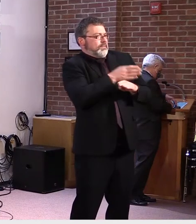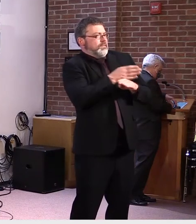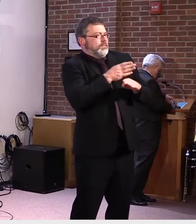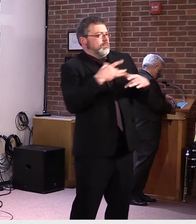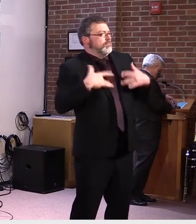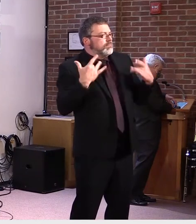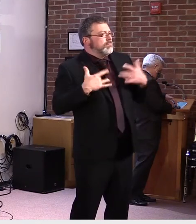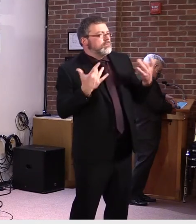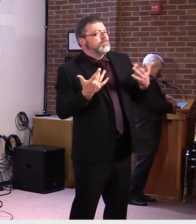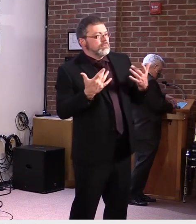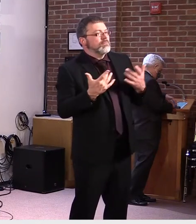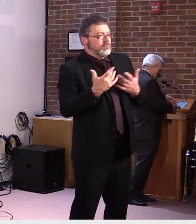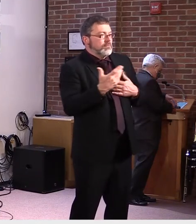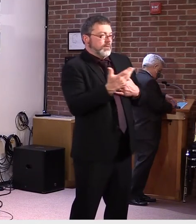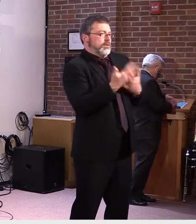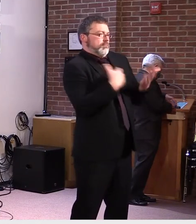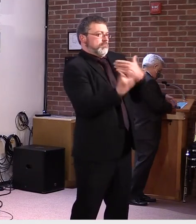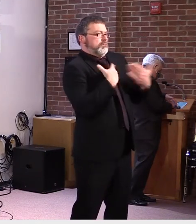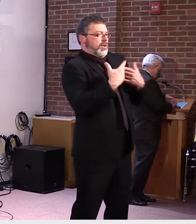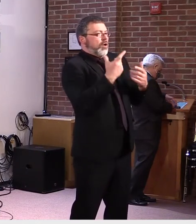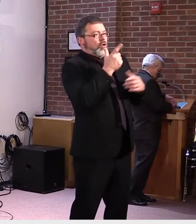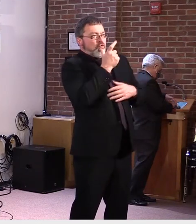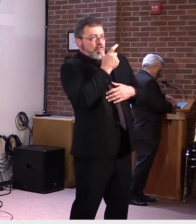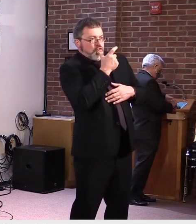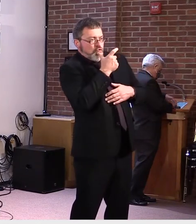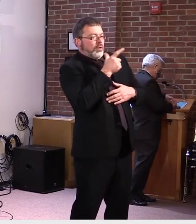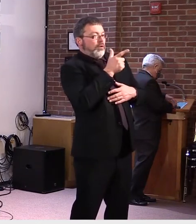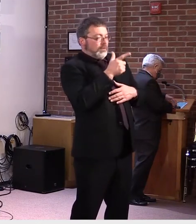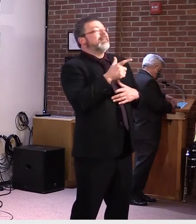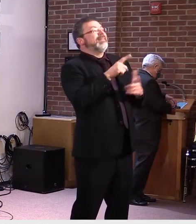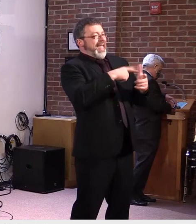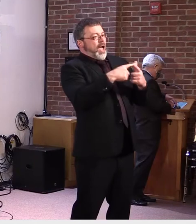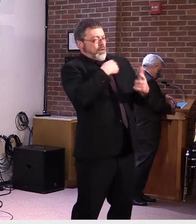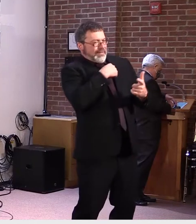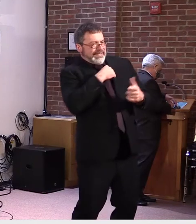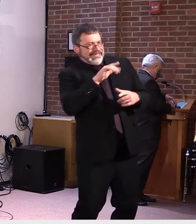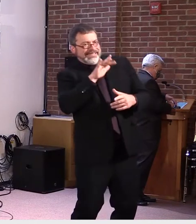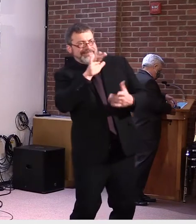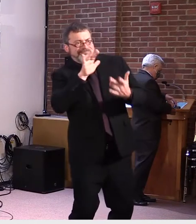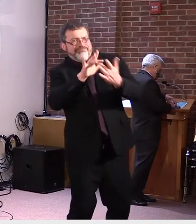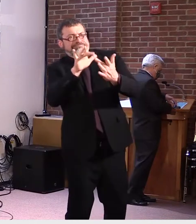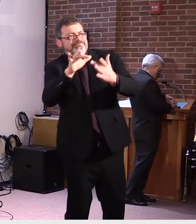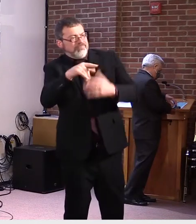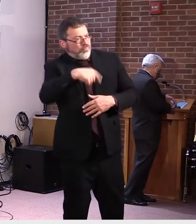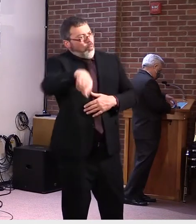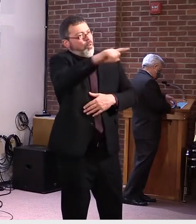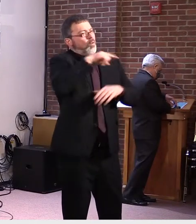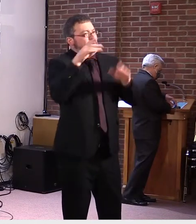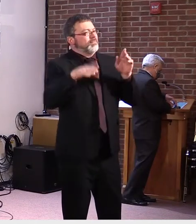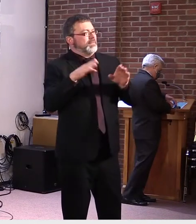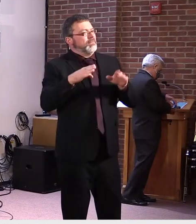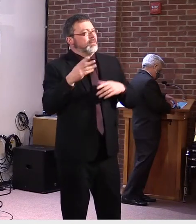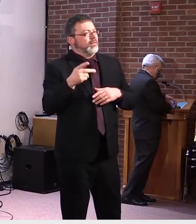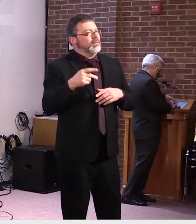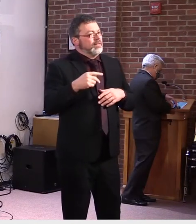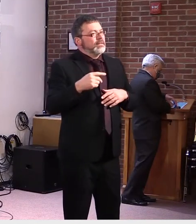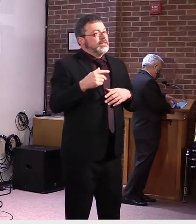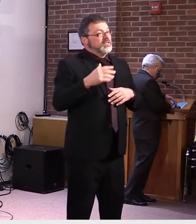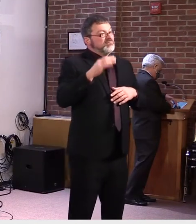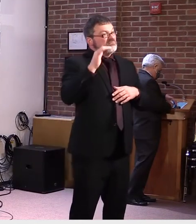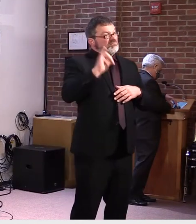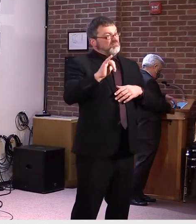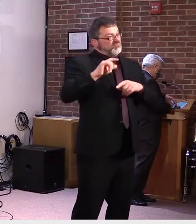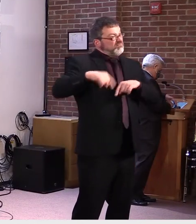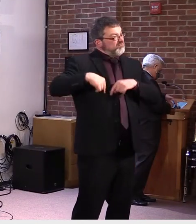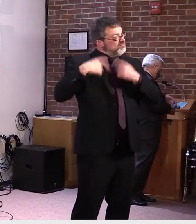and we're doing very, very well in that regard. Um, we're up, you know, in the 95 plus percent range for